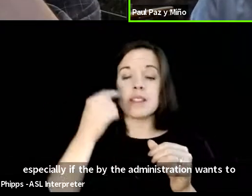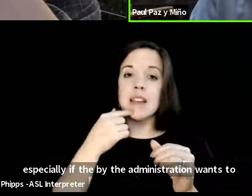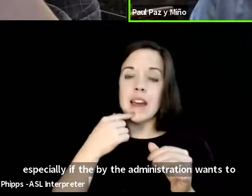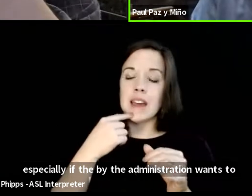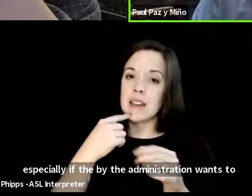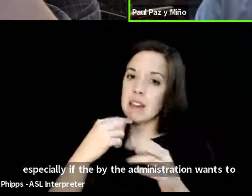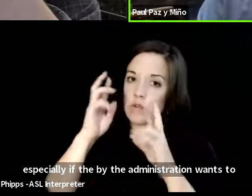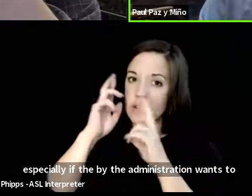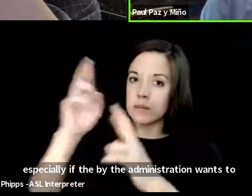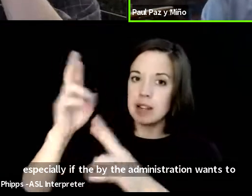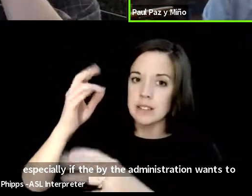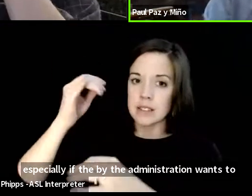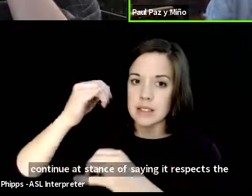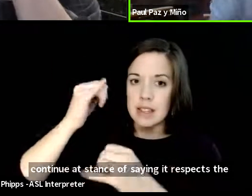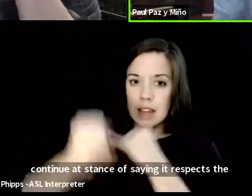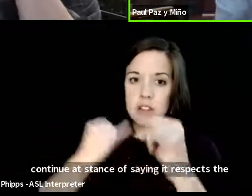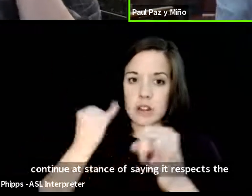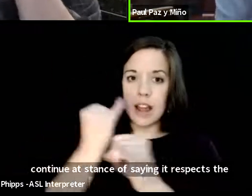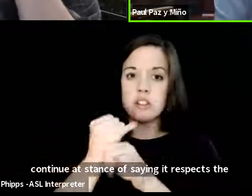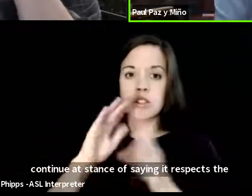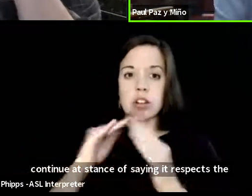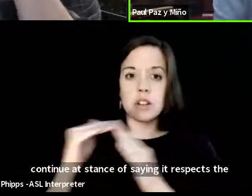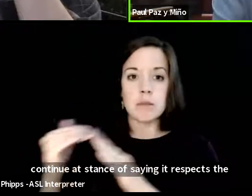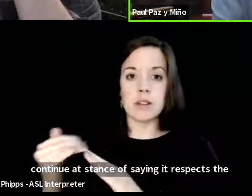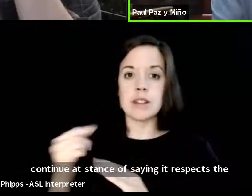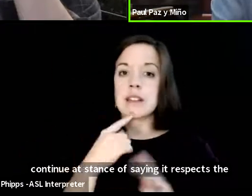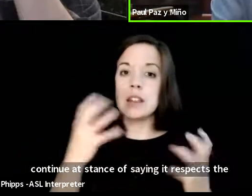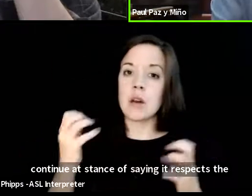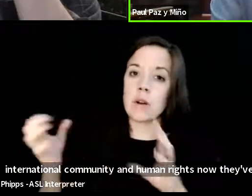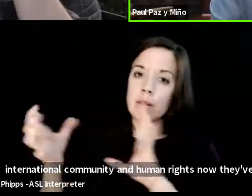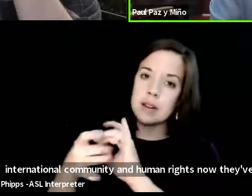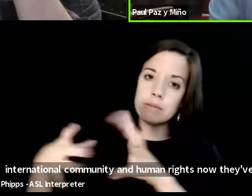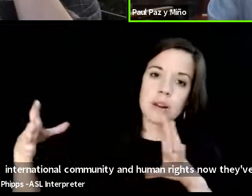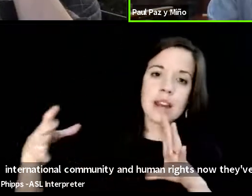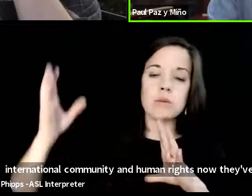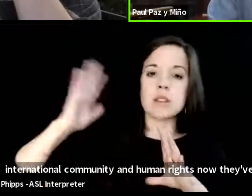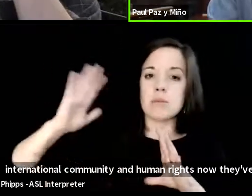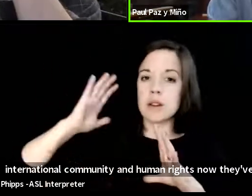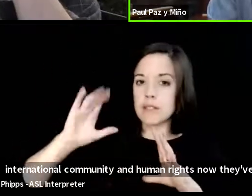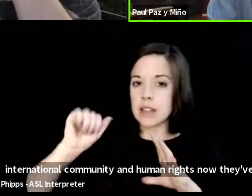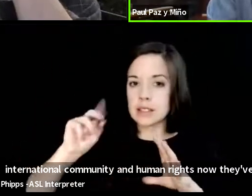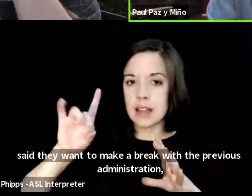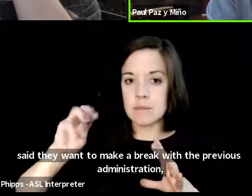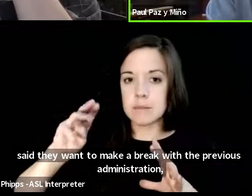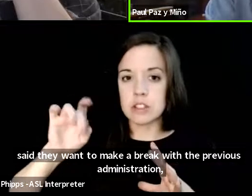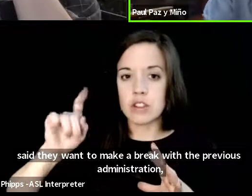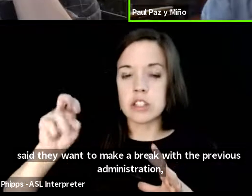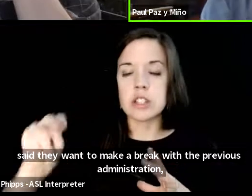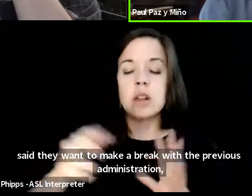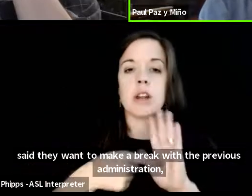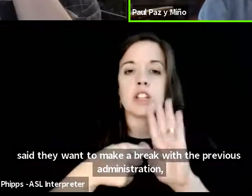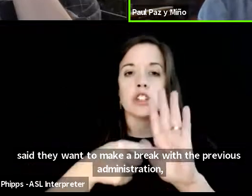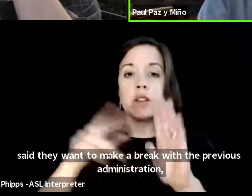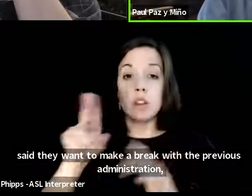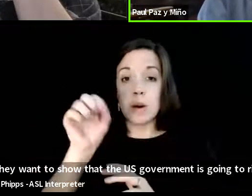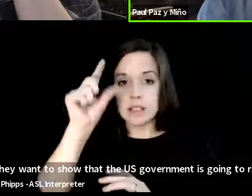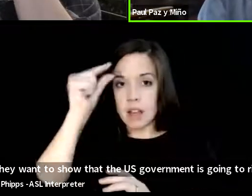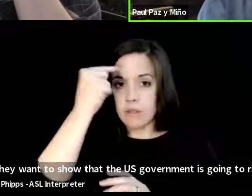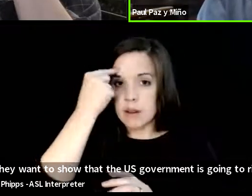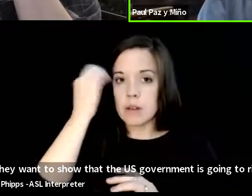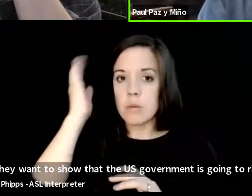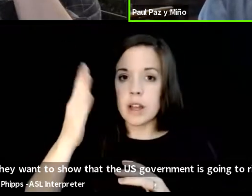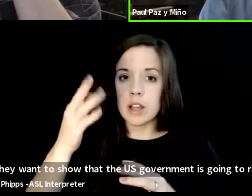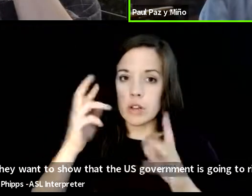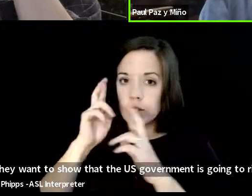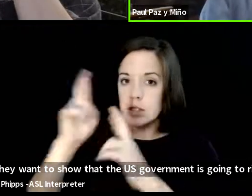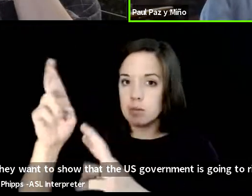community and human rights now they've said they want to make a break with the previous administration they want to show that the u.s government is going to respect human rights